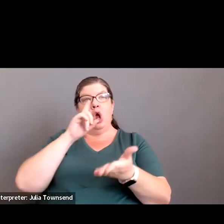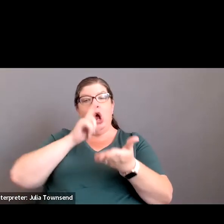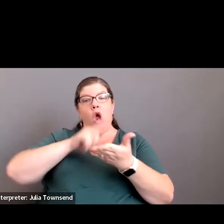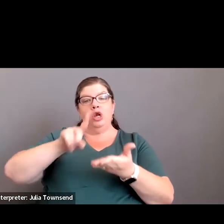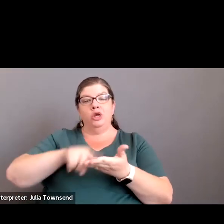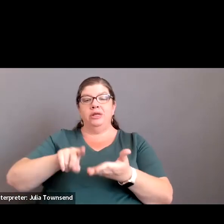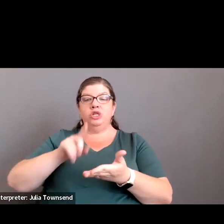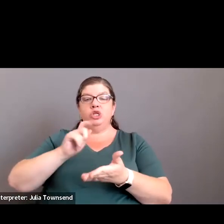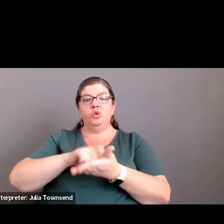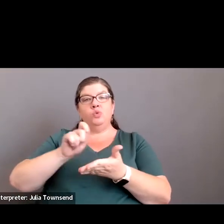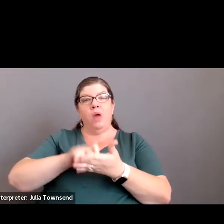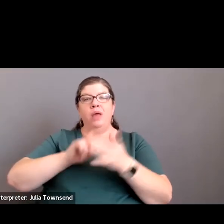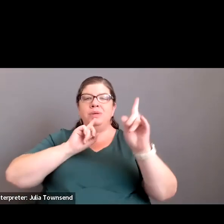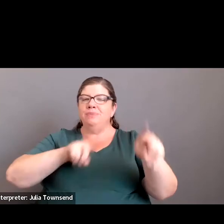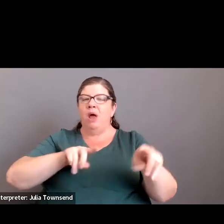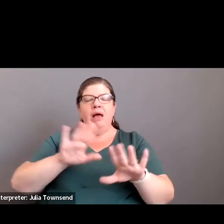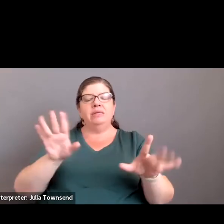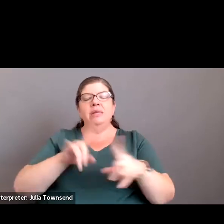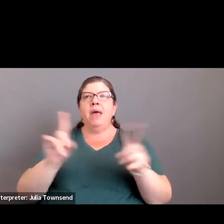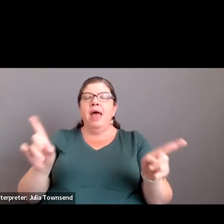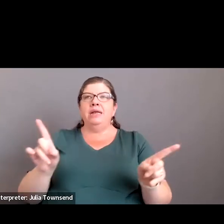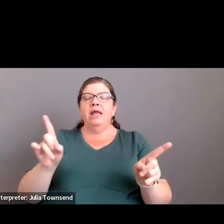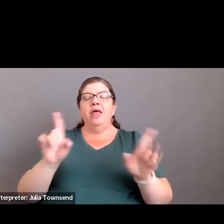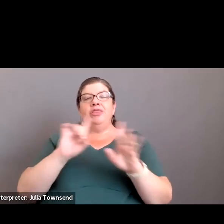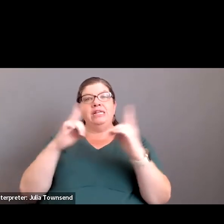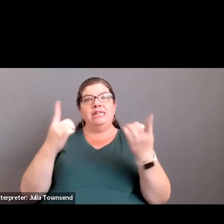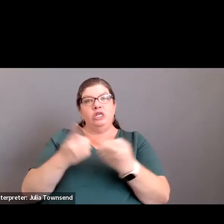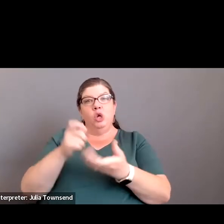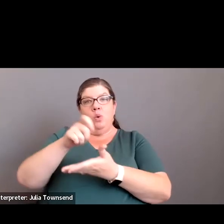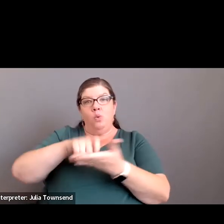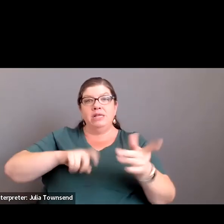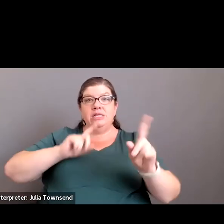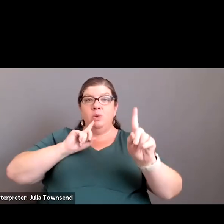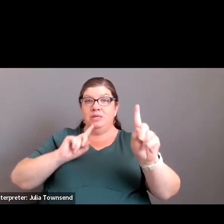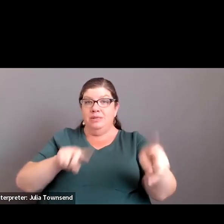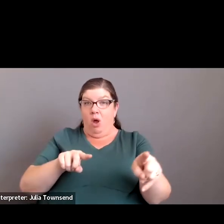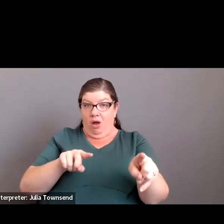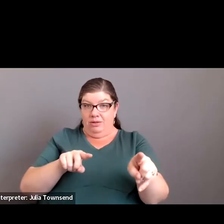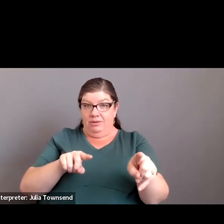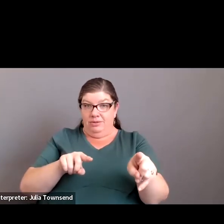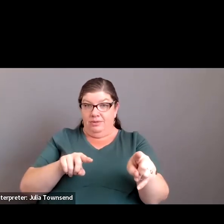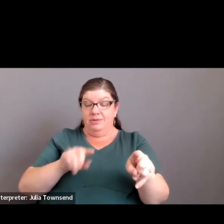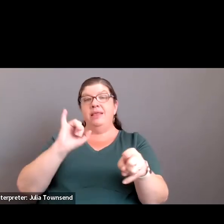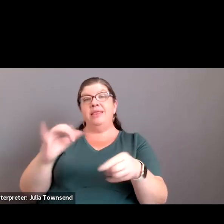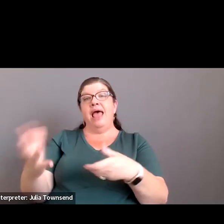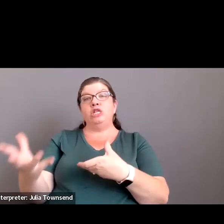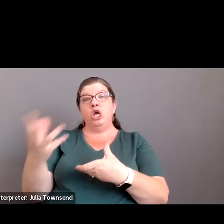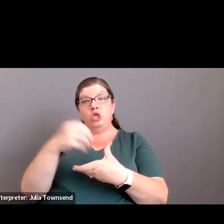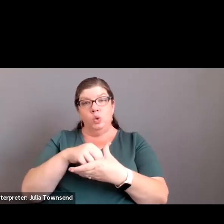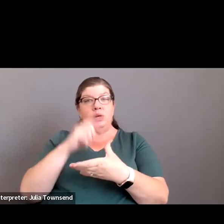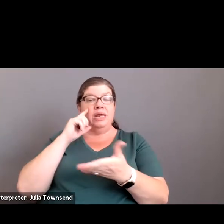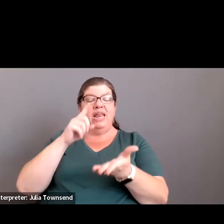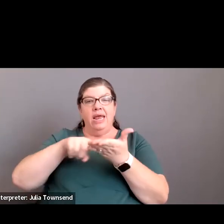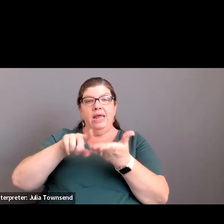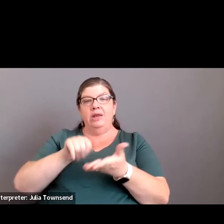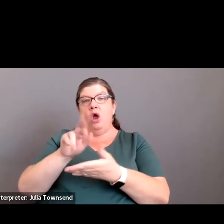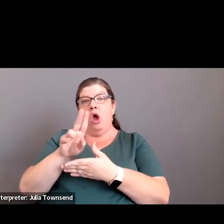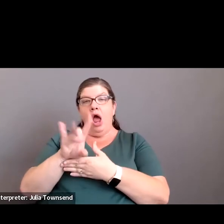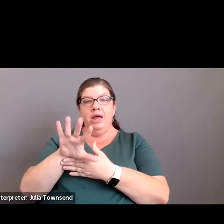corrective action, the auditors don't write that. The district writes that response and that's included in the audit.